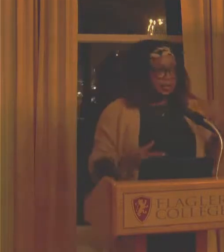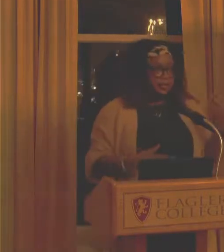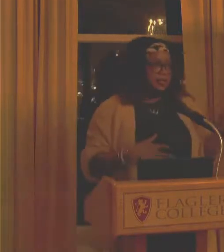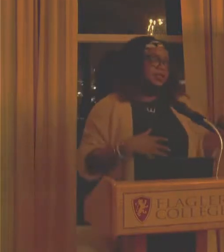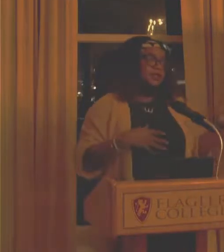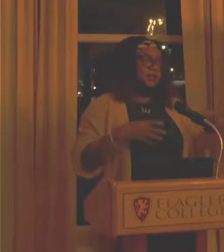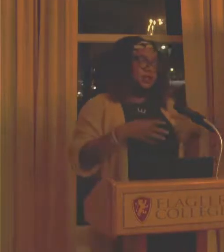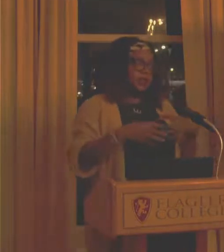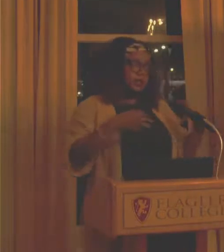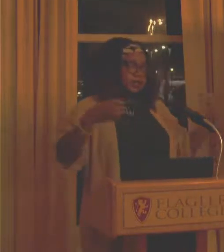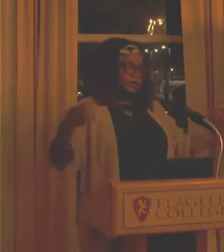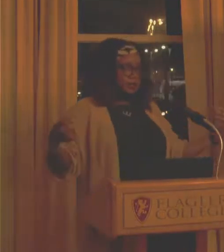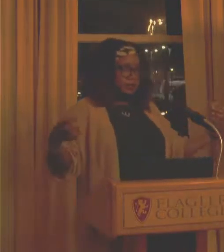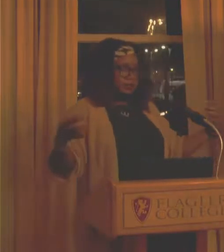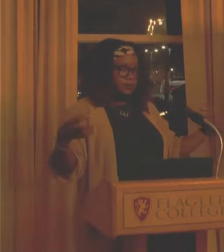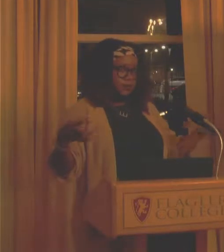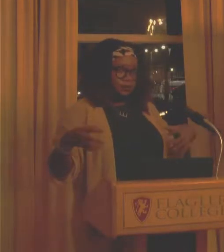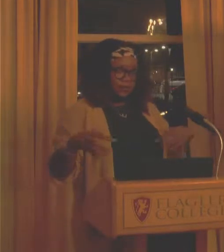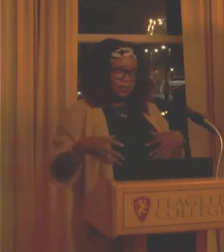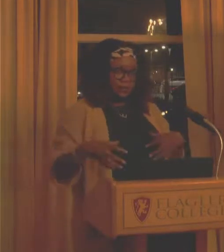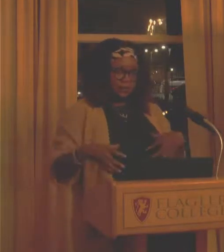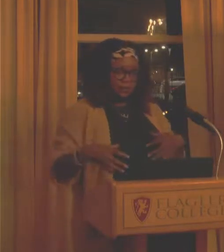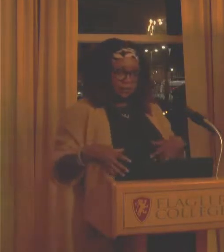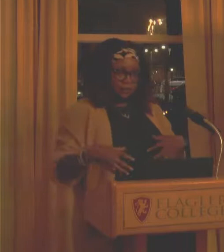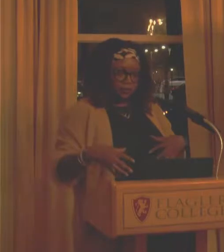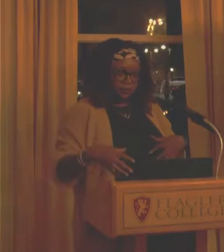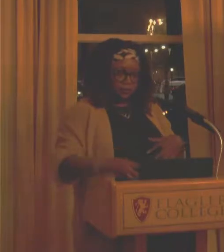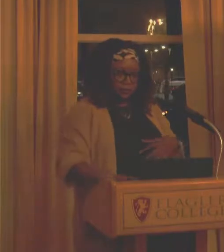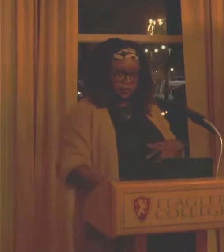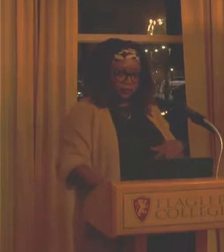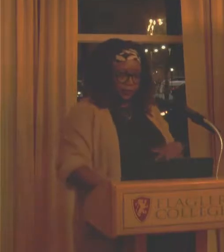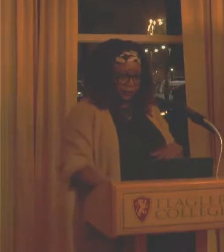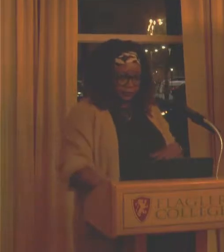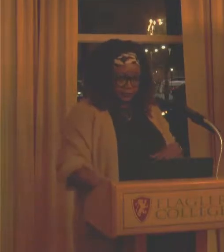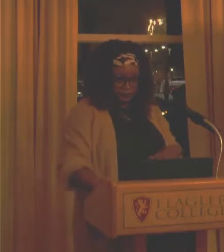lineage that carries through most of my pieces in the work.